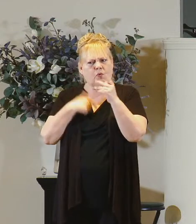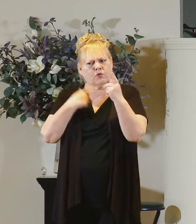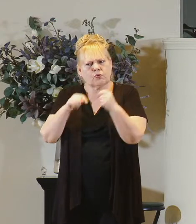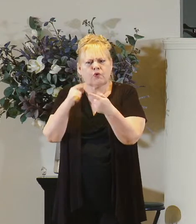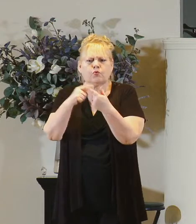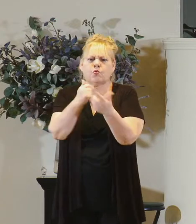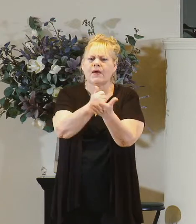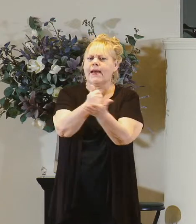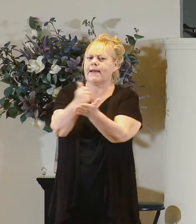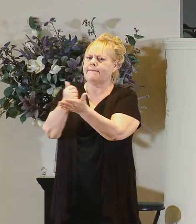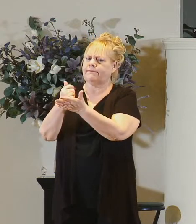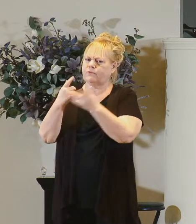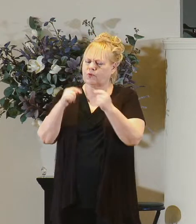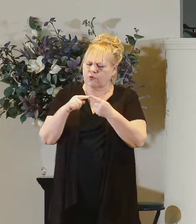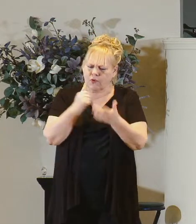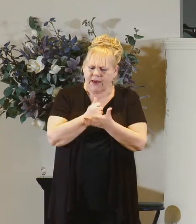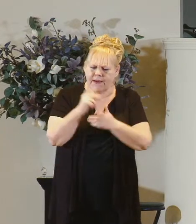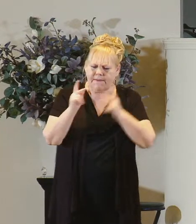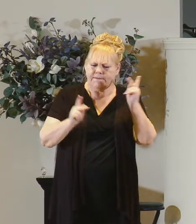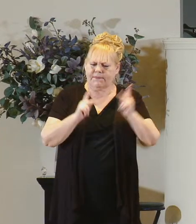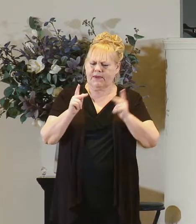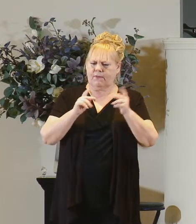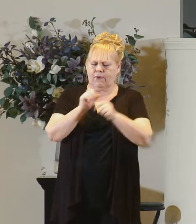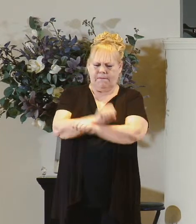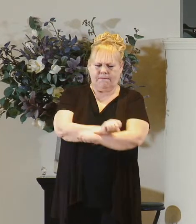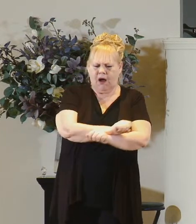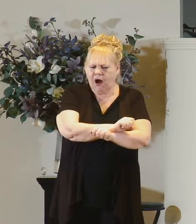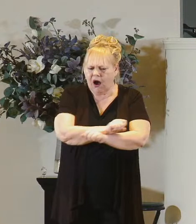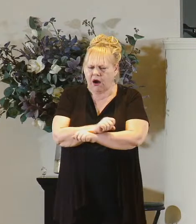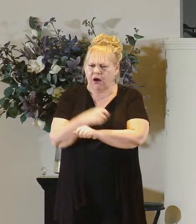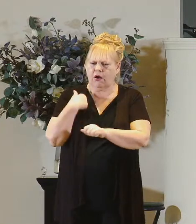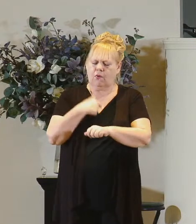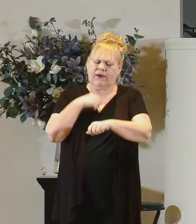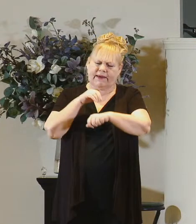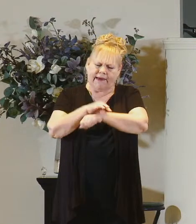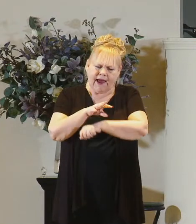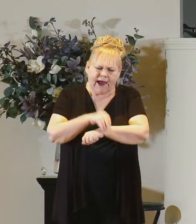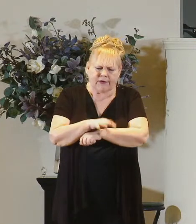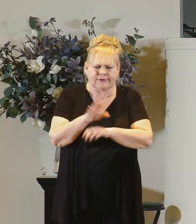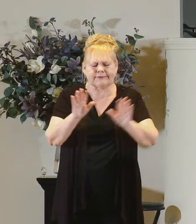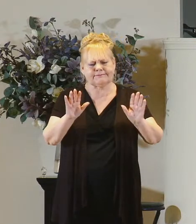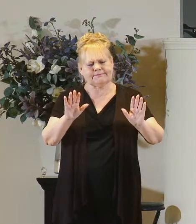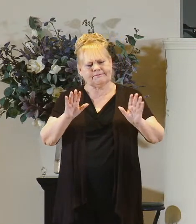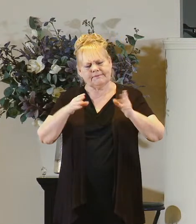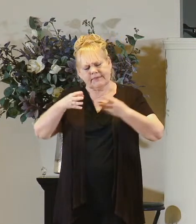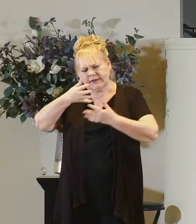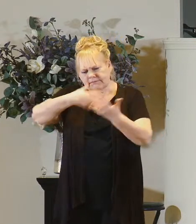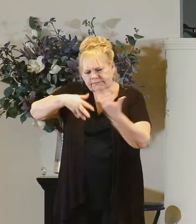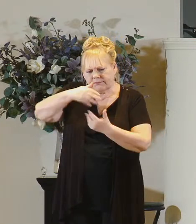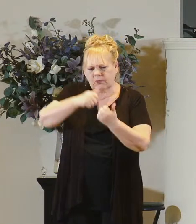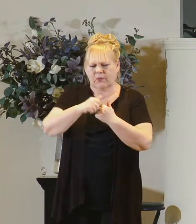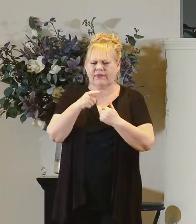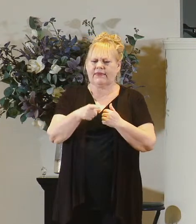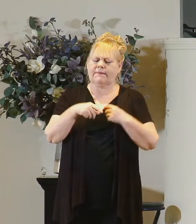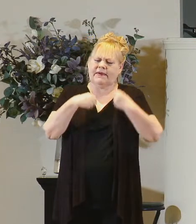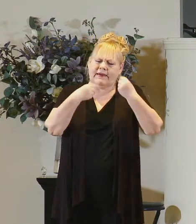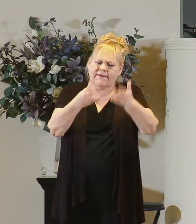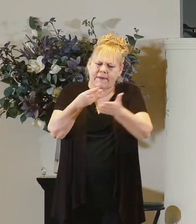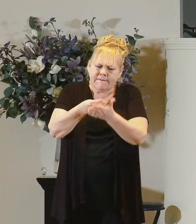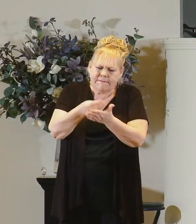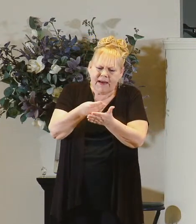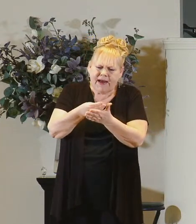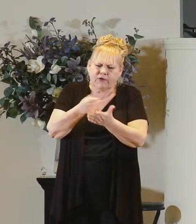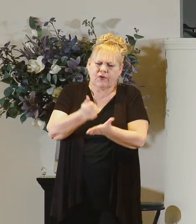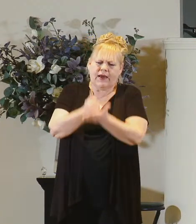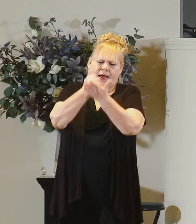we've tried to help people who are in bondage we've counseled with them we've spent time with them we've given them money